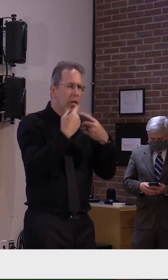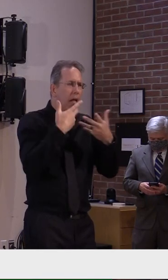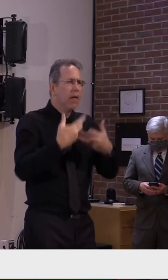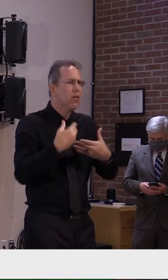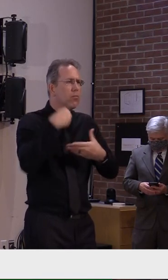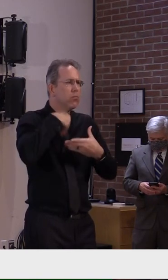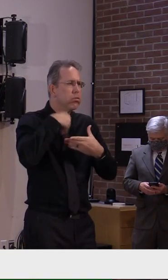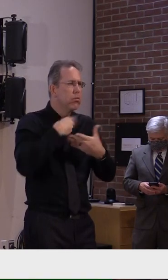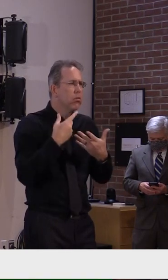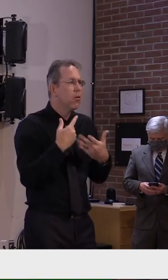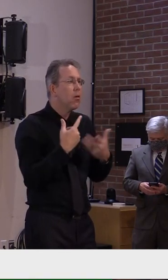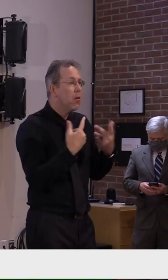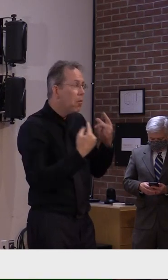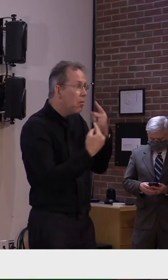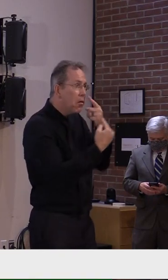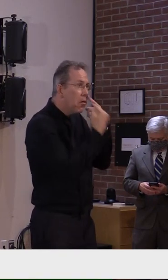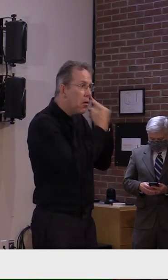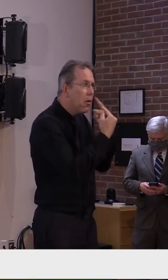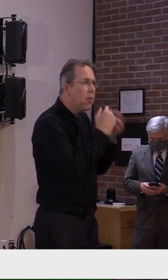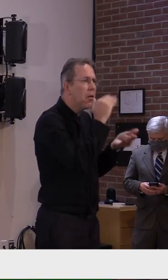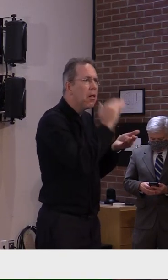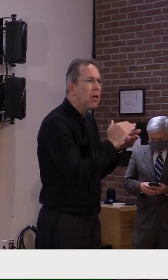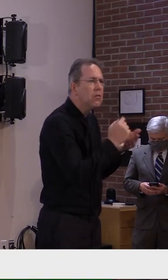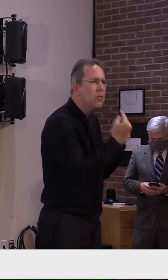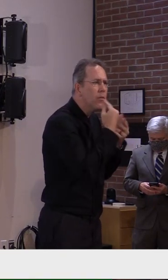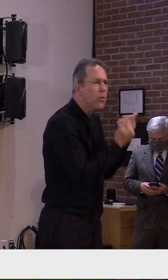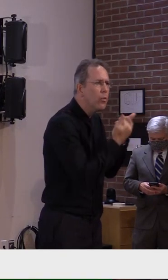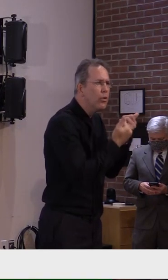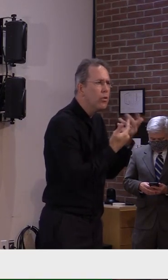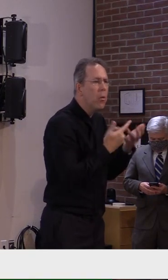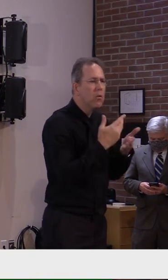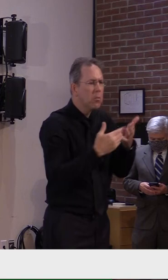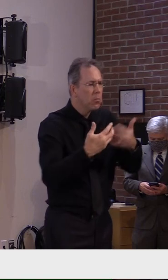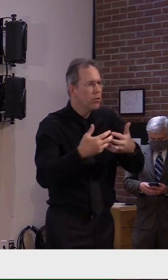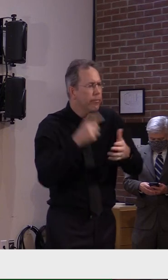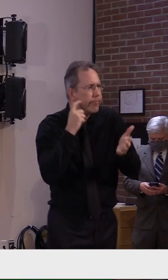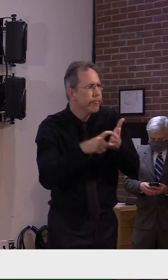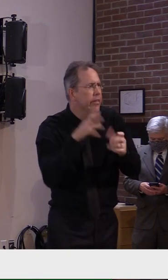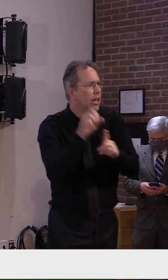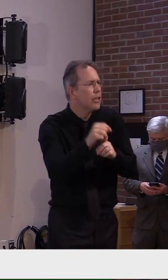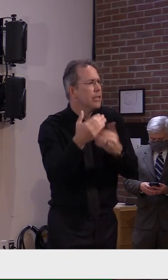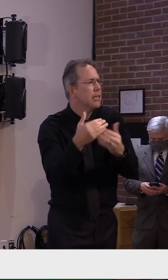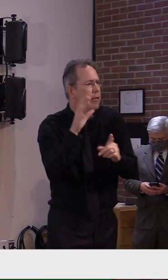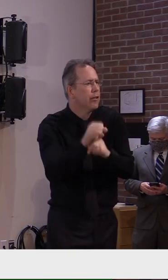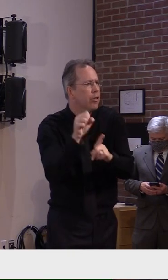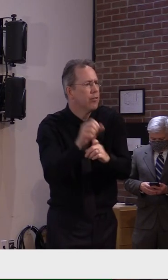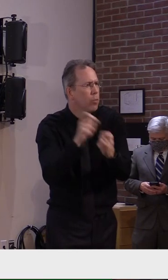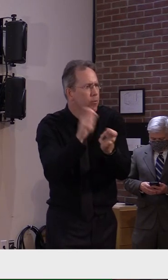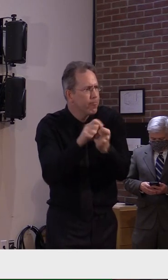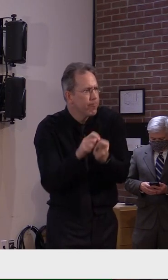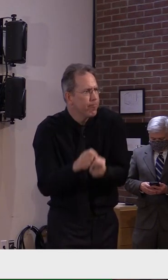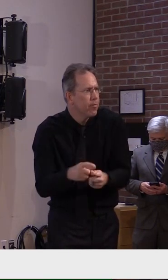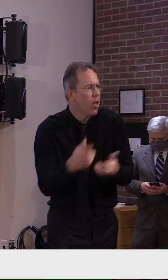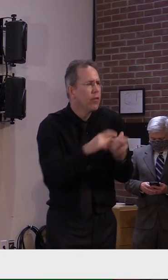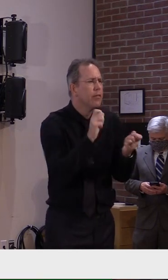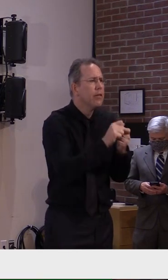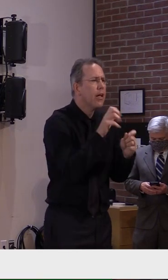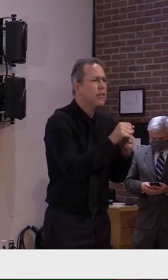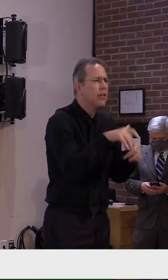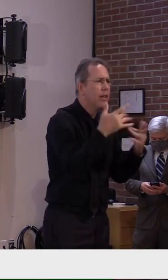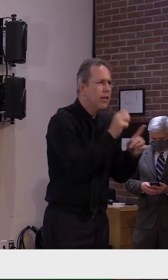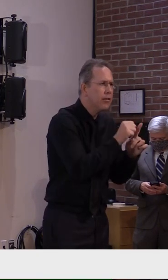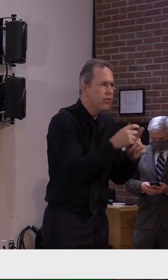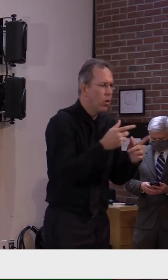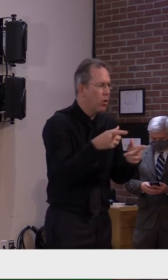true so um there's controversy about this to be honest uh and where should it exactly be